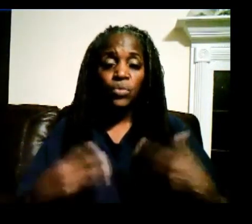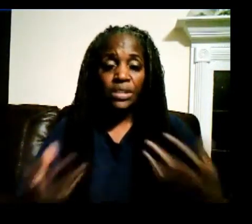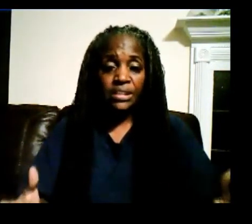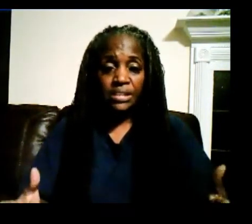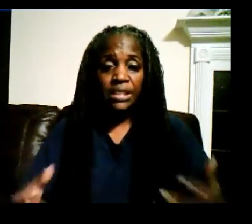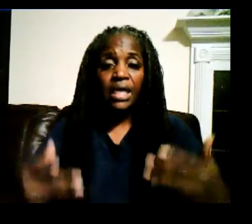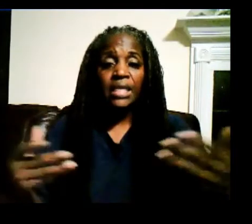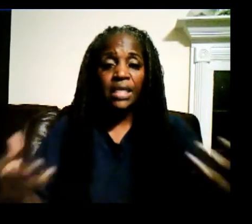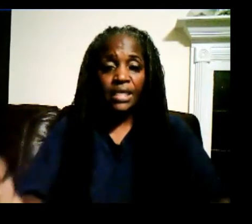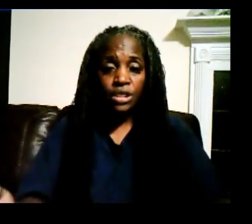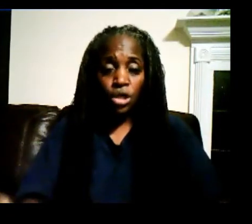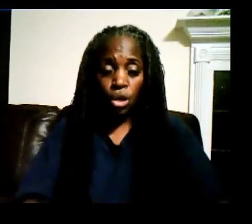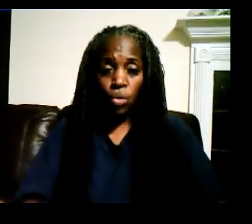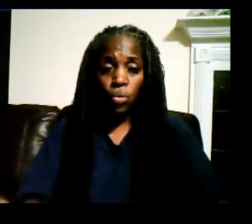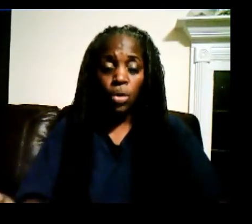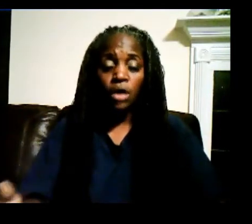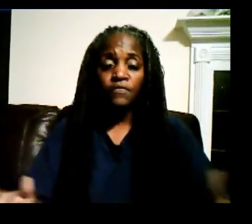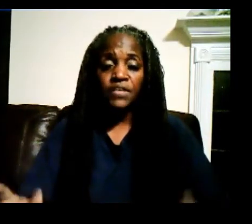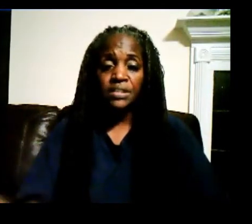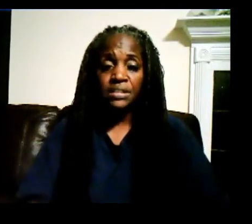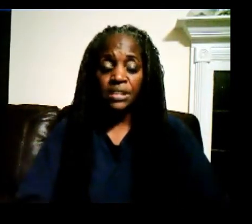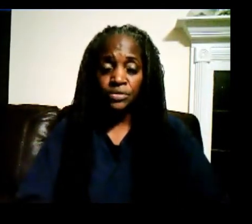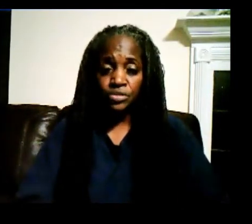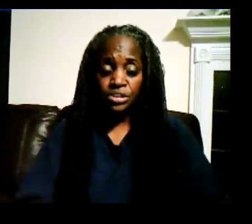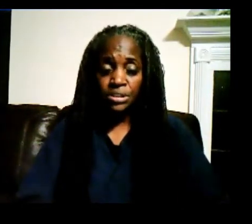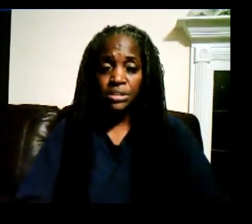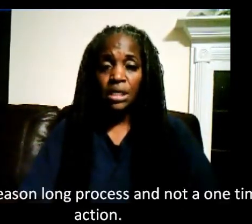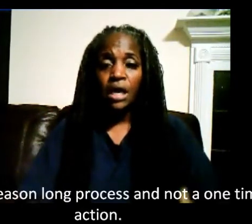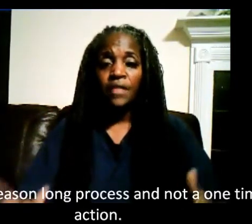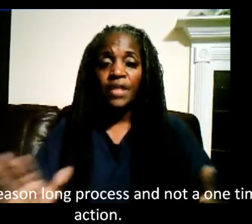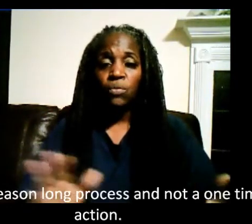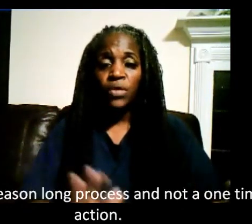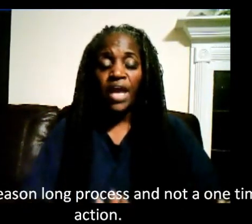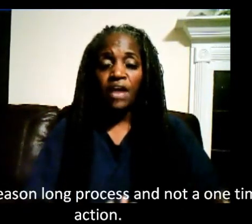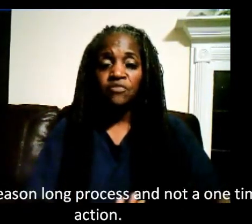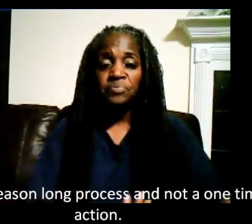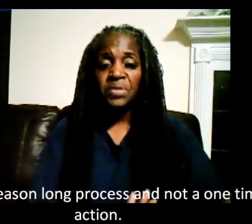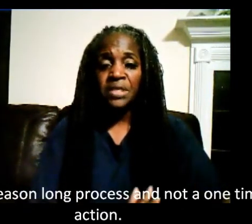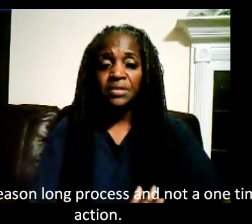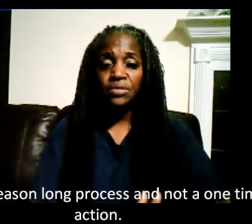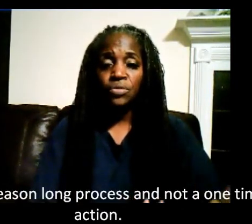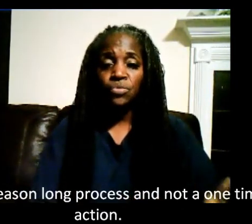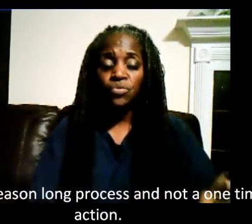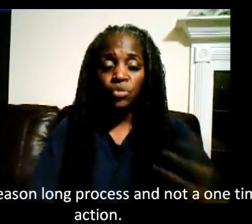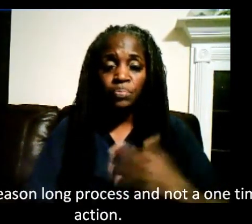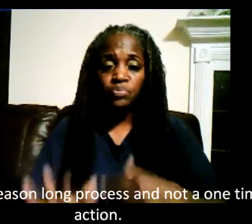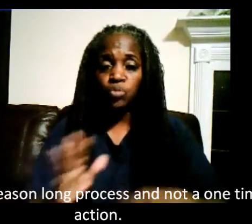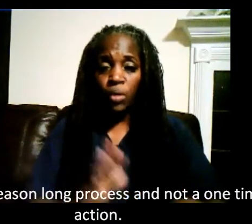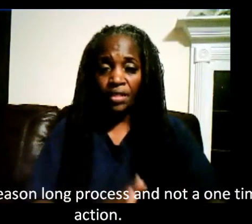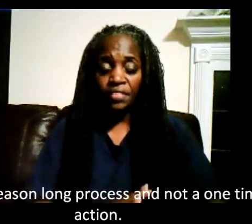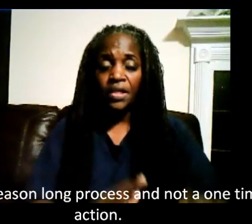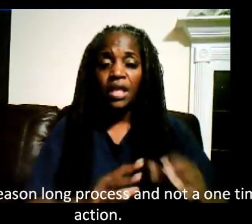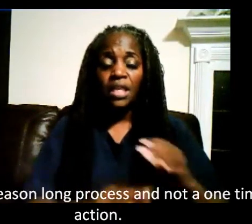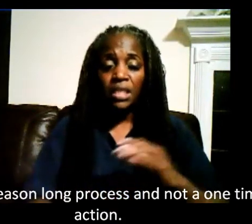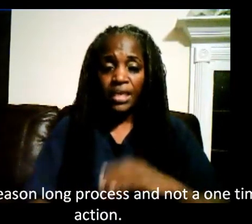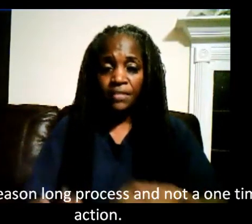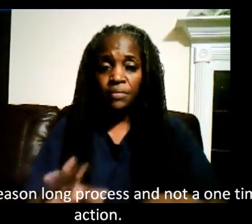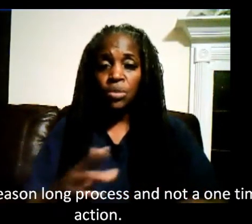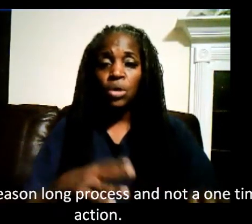Releasing a new go of these energies that we have been booked with. Letting them go,